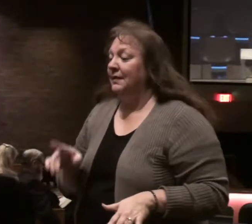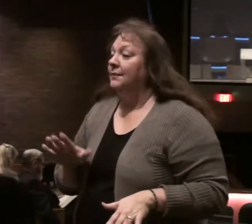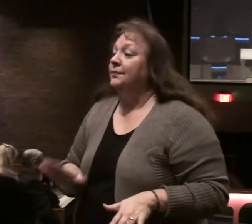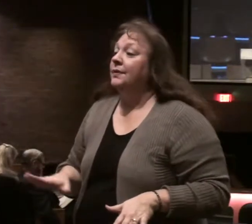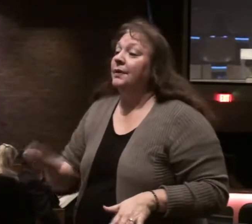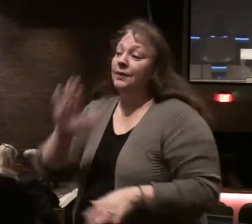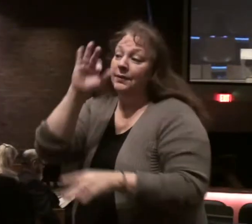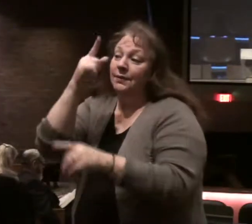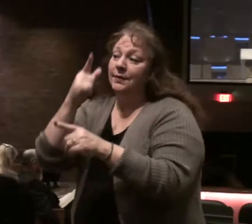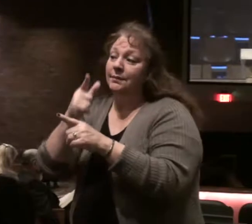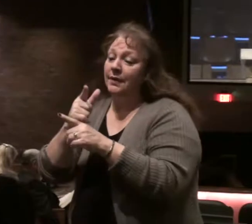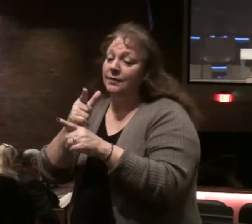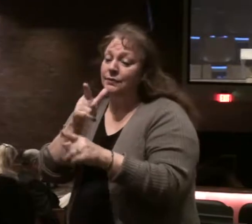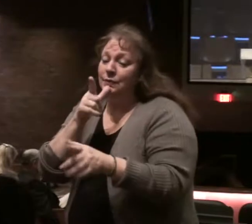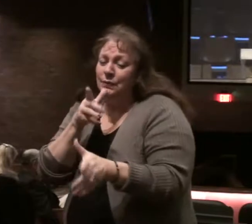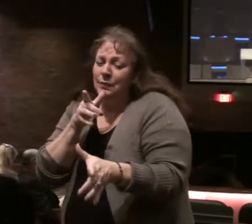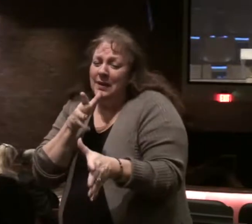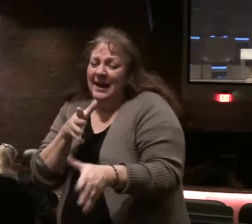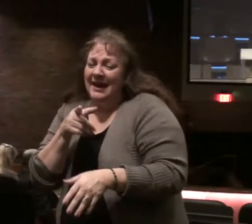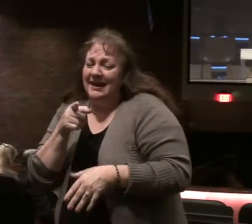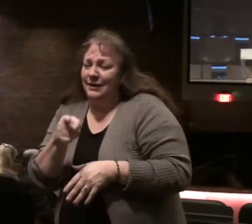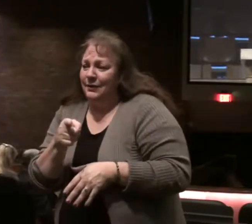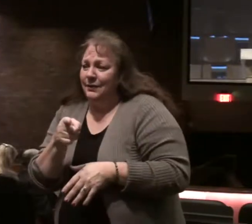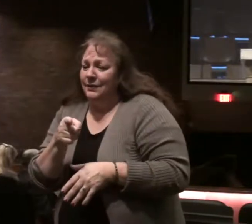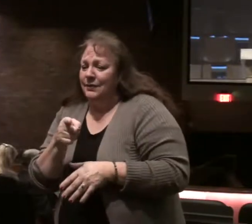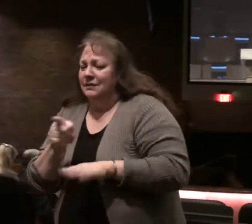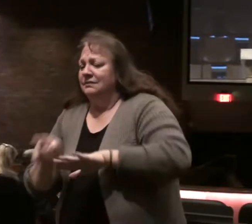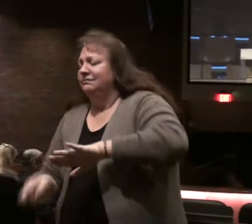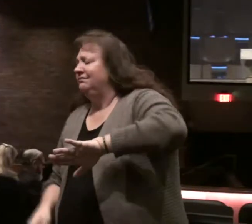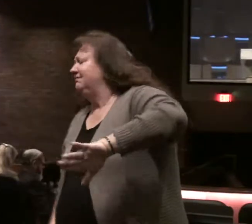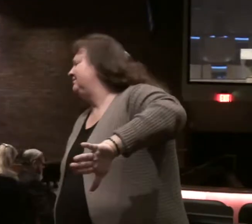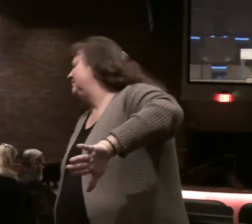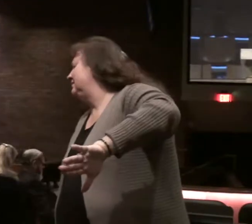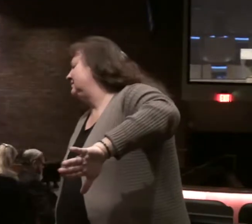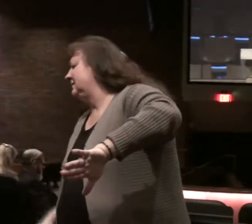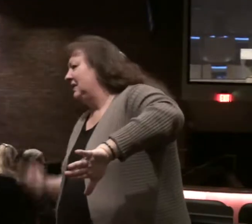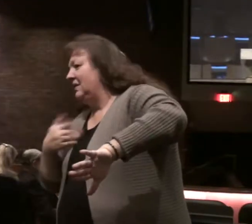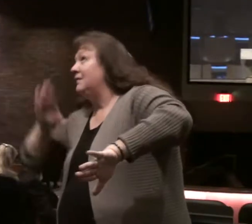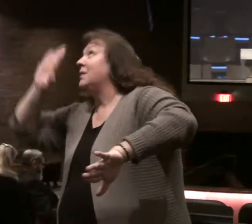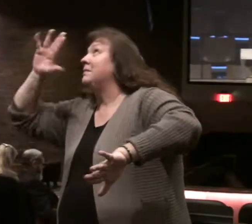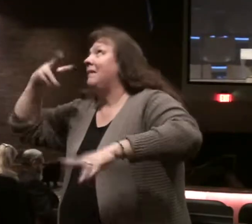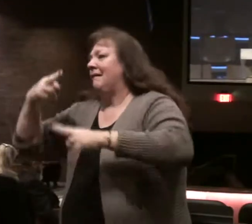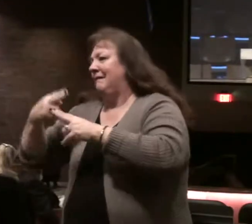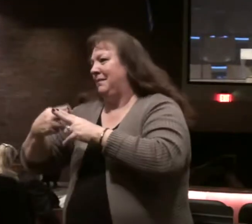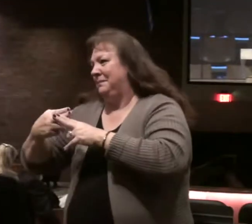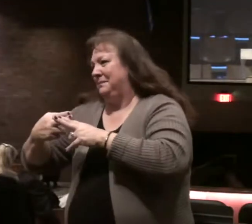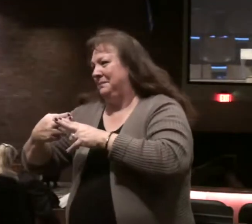you are brothers who hate you, who exclude you for my name's sake.